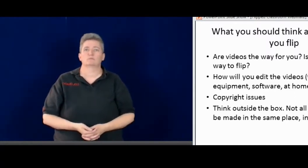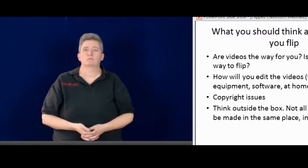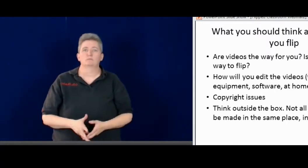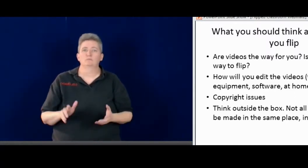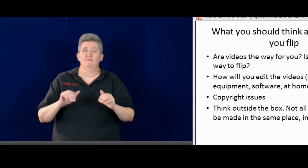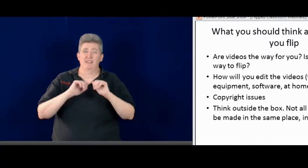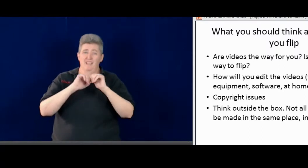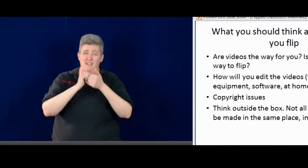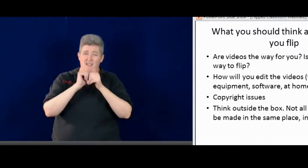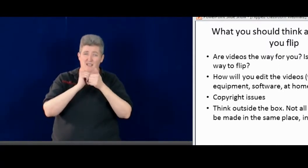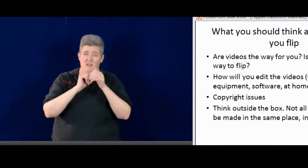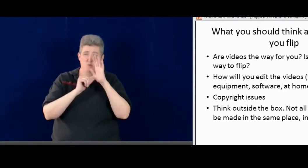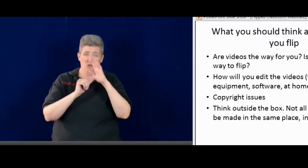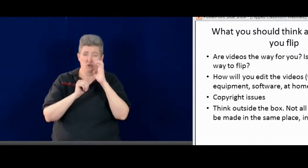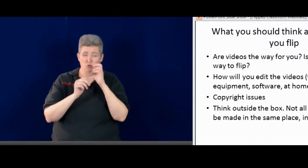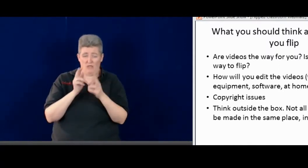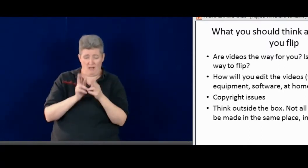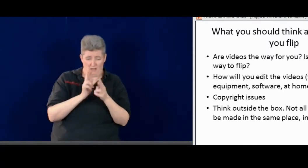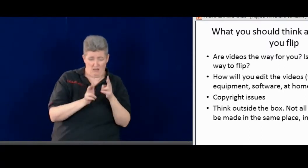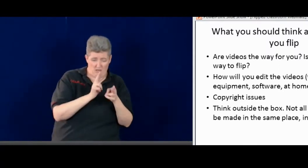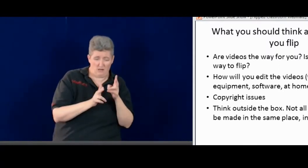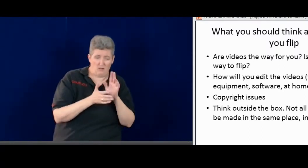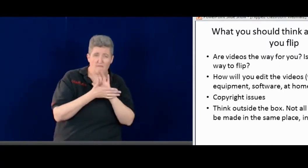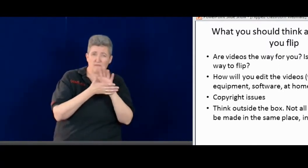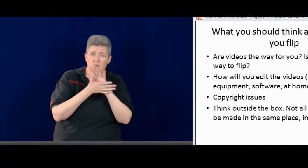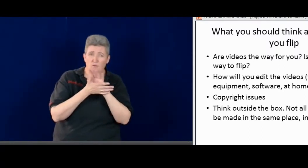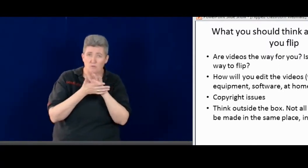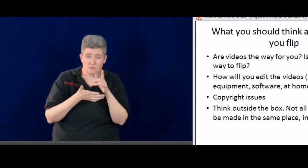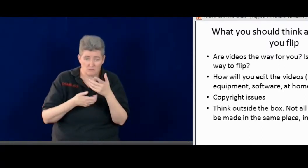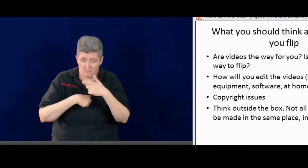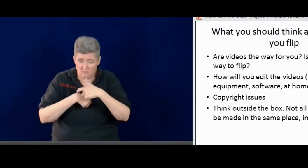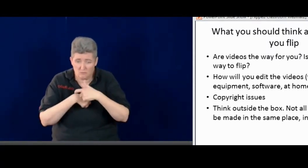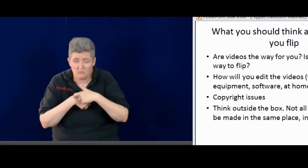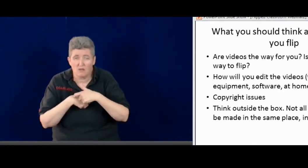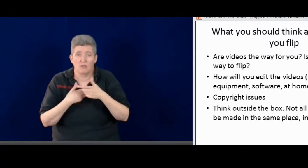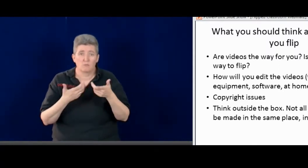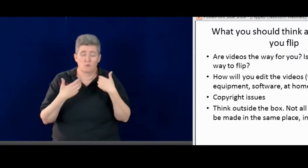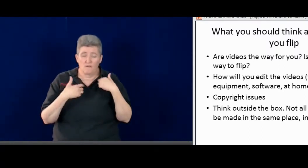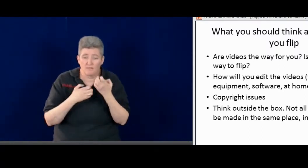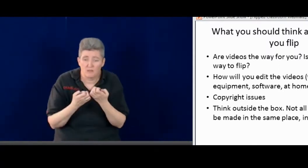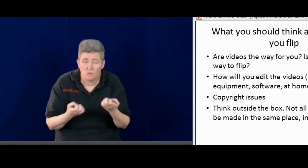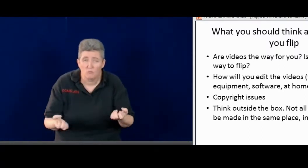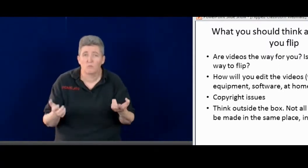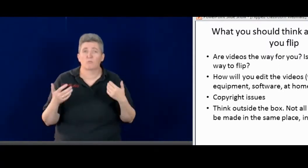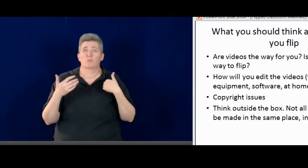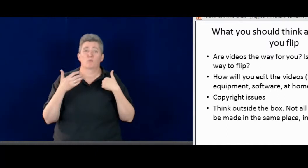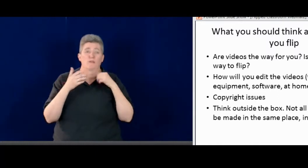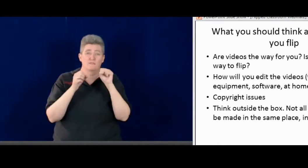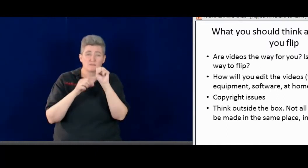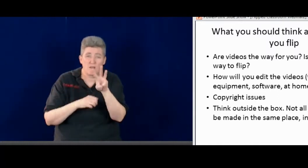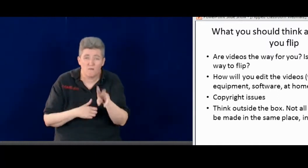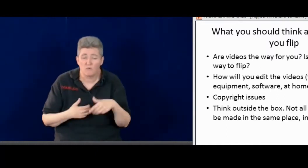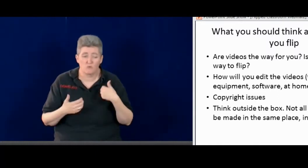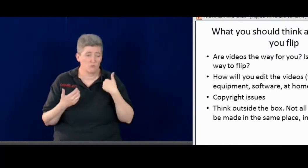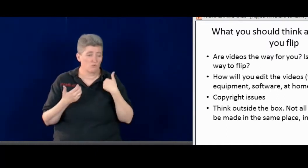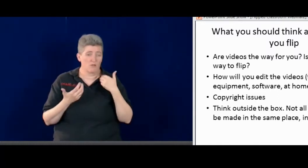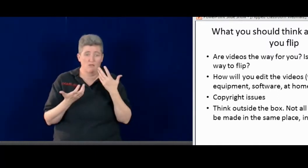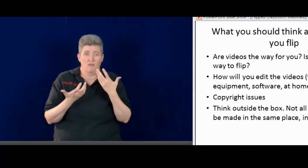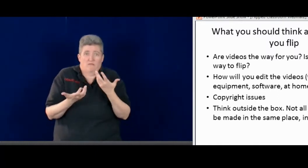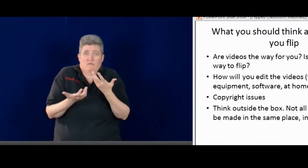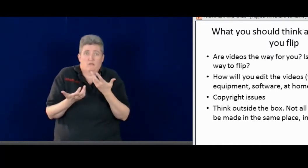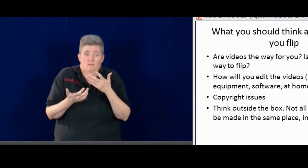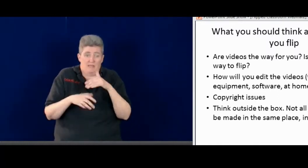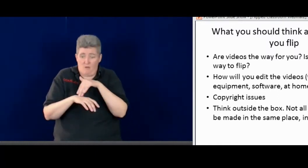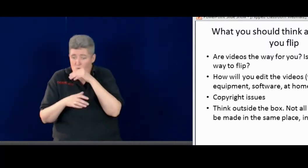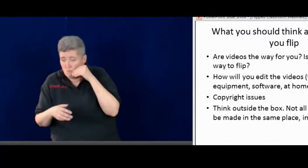own learning. And also think about how you'll edit the videos. Do you have the time? Do you have the equipment? Do you have